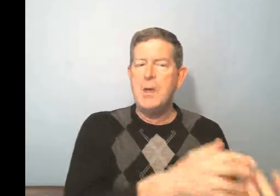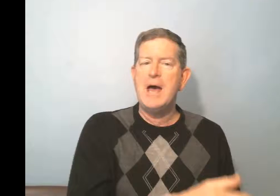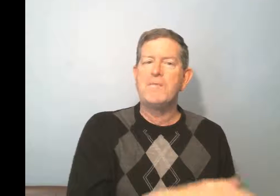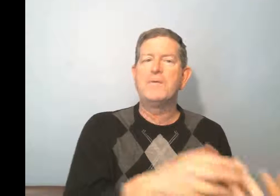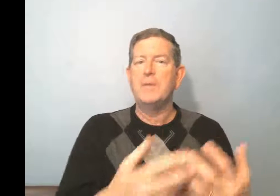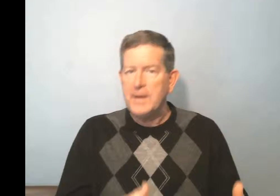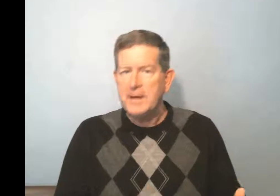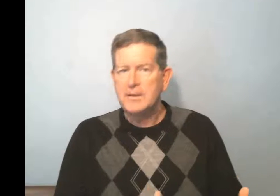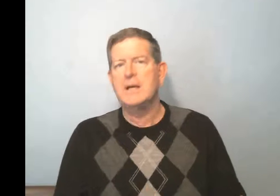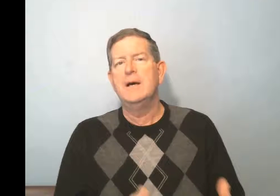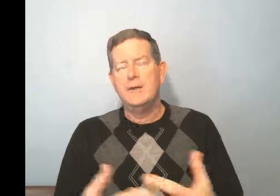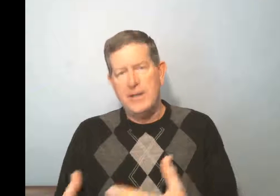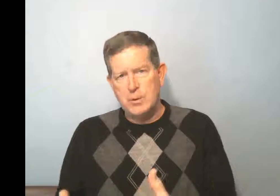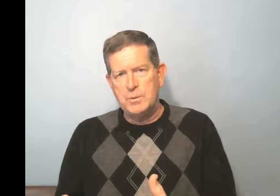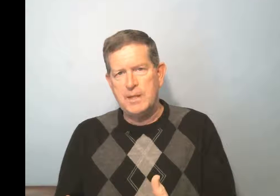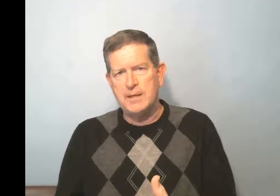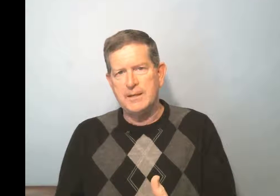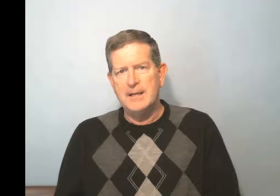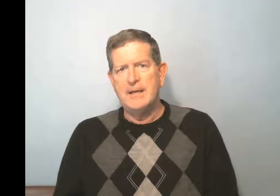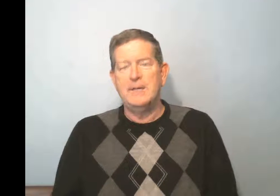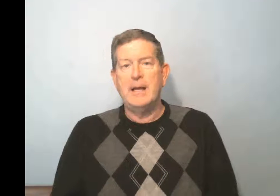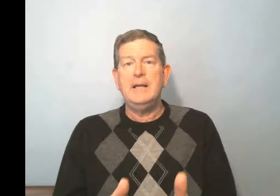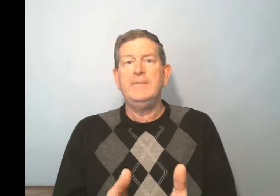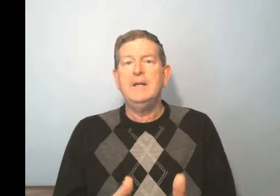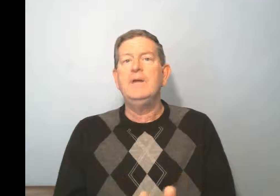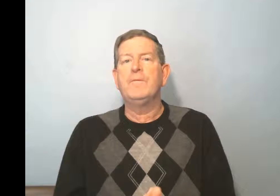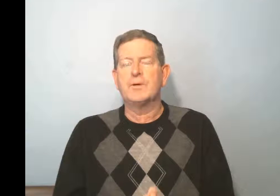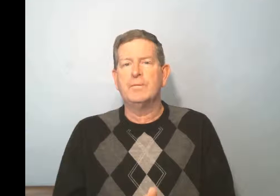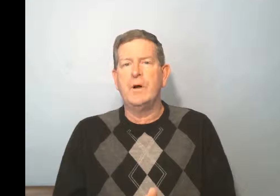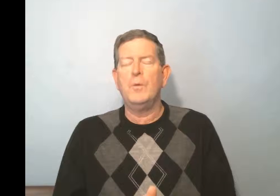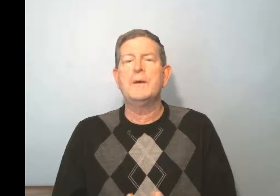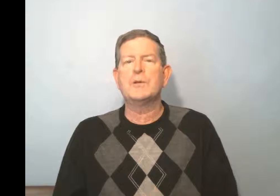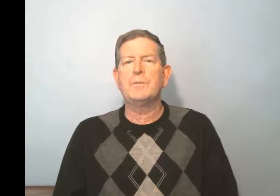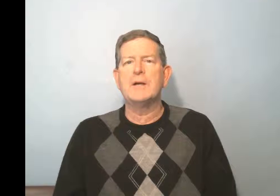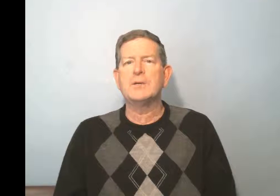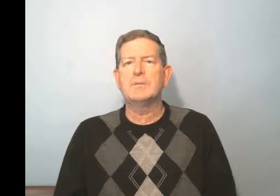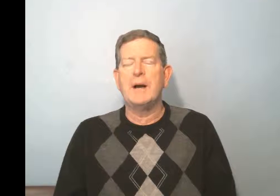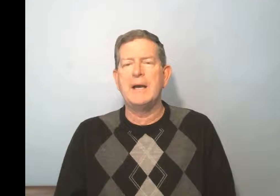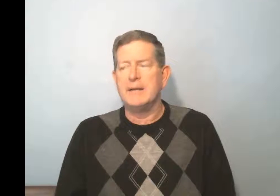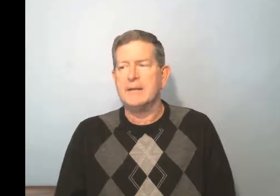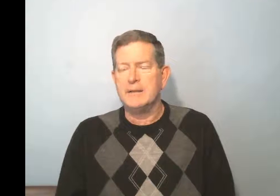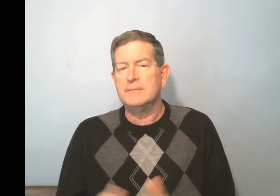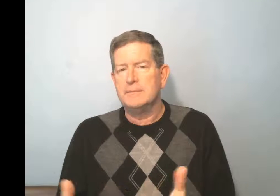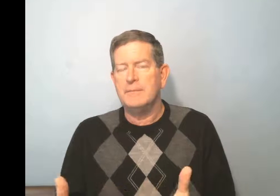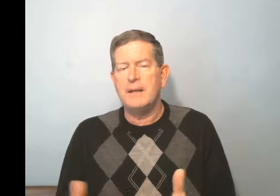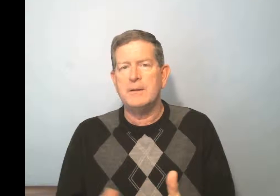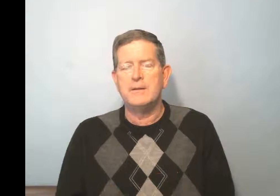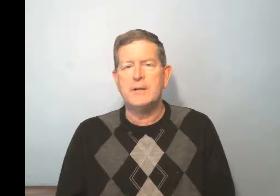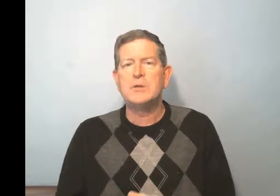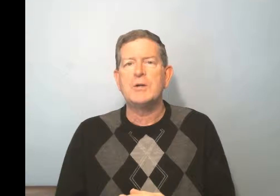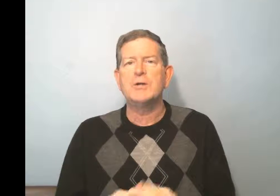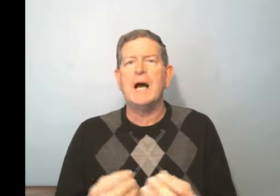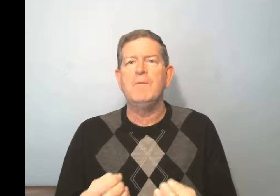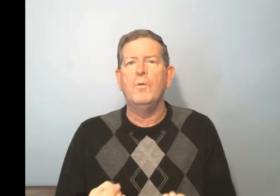have for the things that you need. The idea of need, first of all, will be expressed by the expression avoir